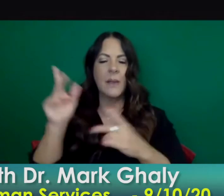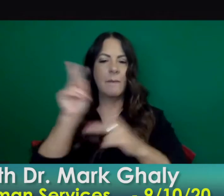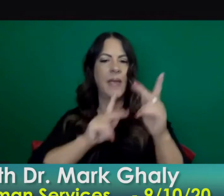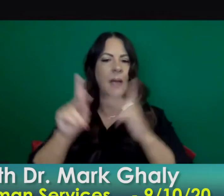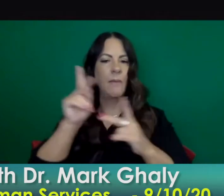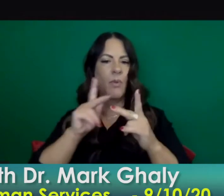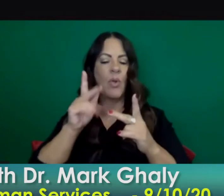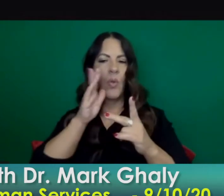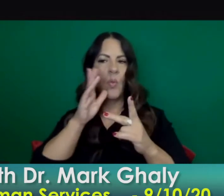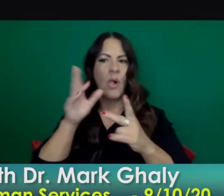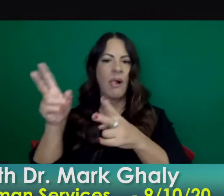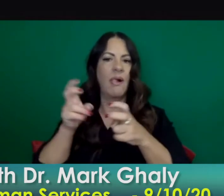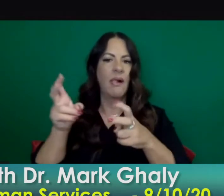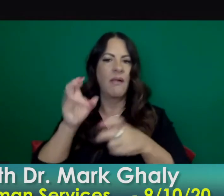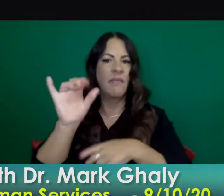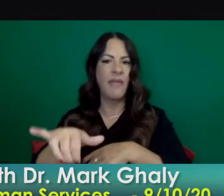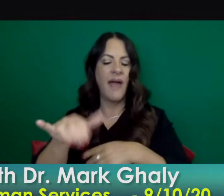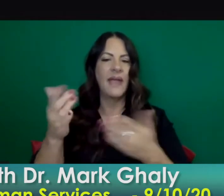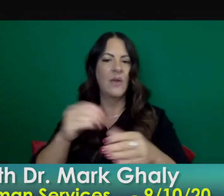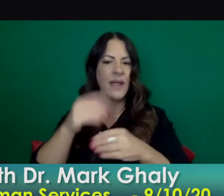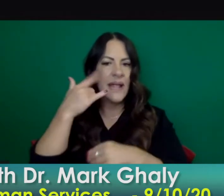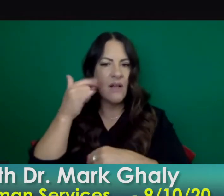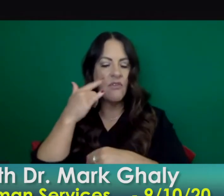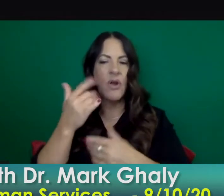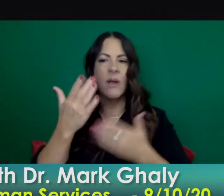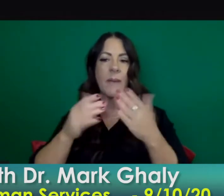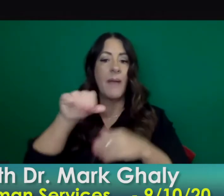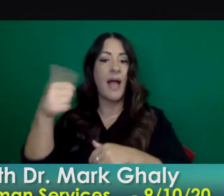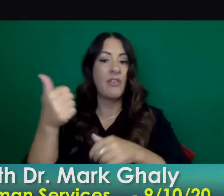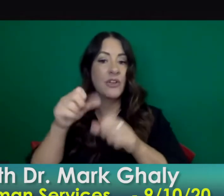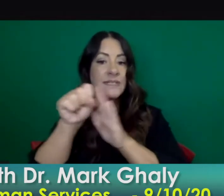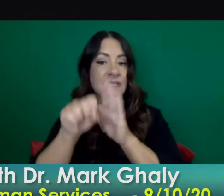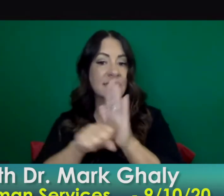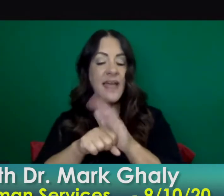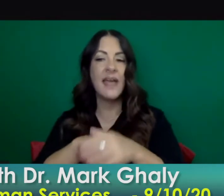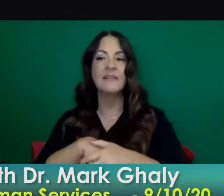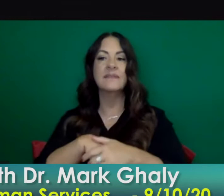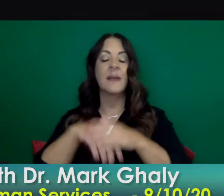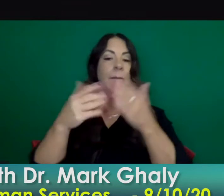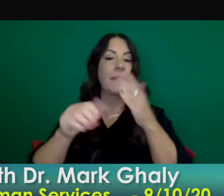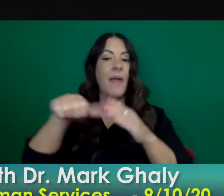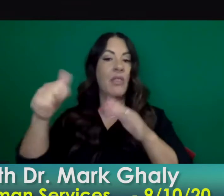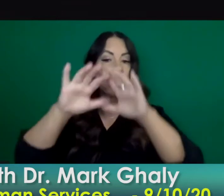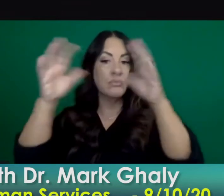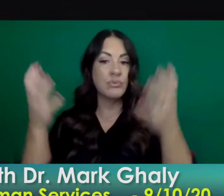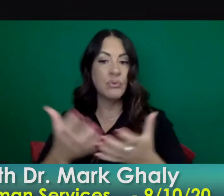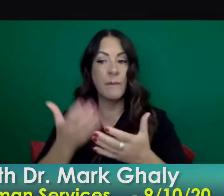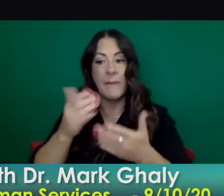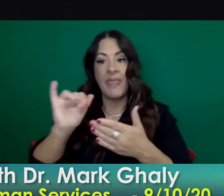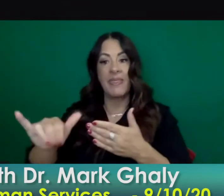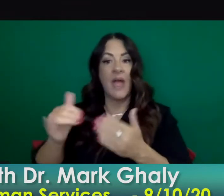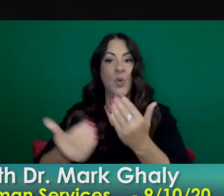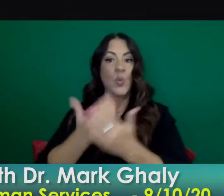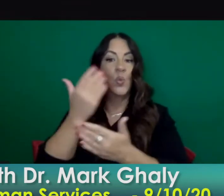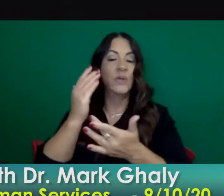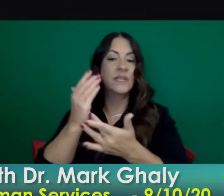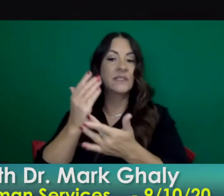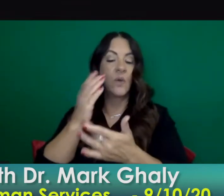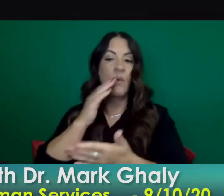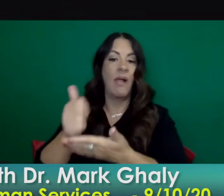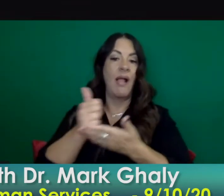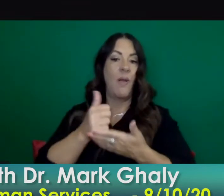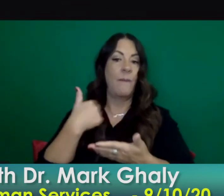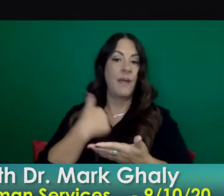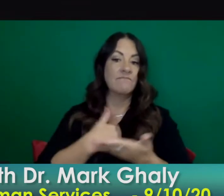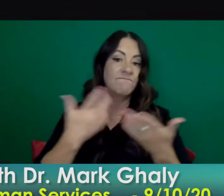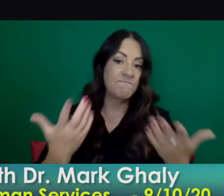across the nation across the globe to understand if these technologies will in fact benefit us and we'll see and i think the state stands